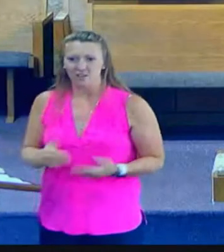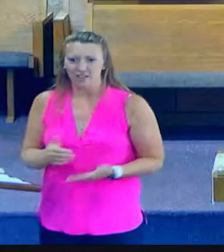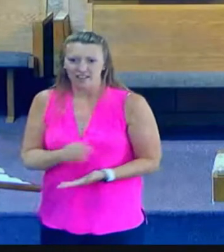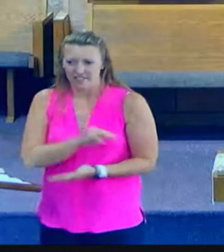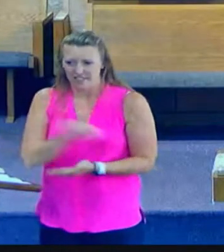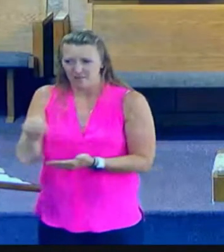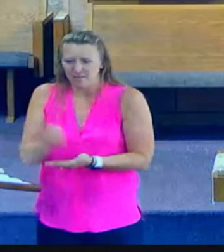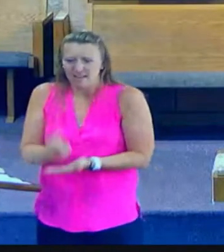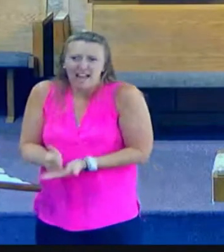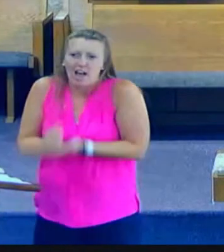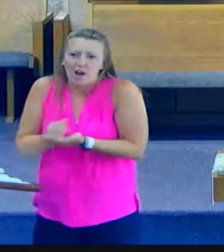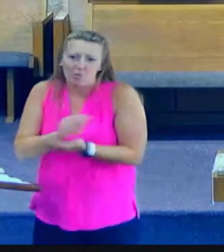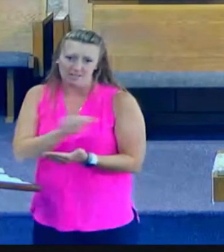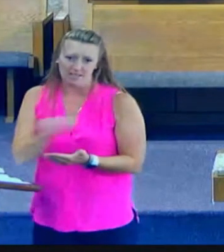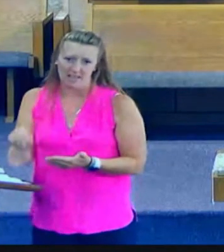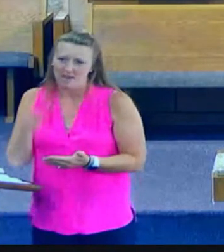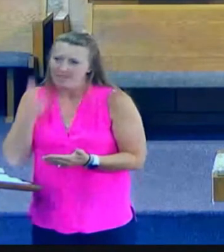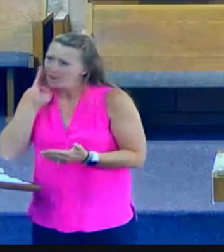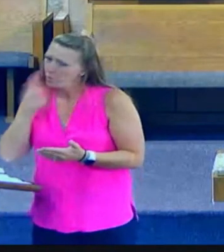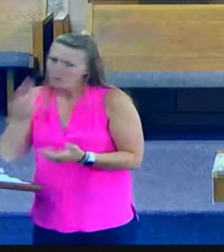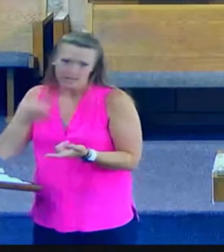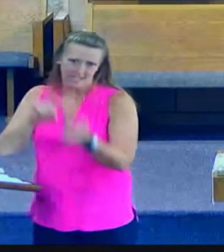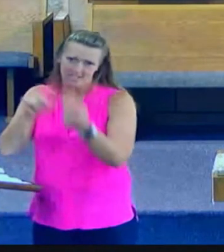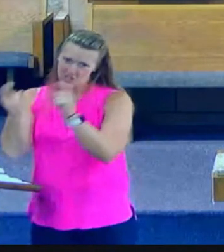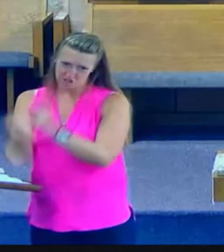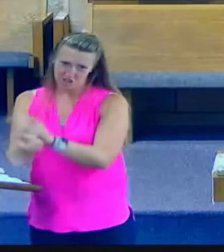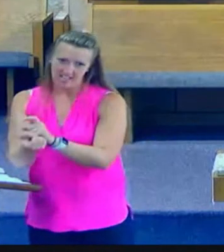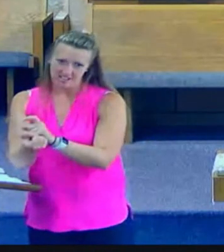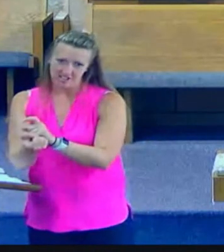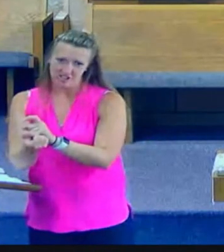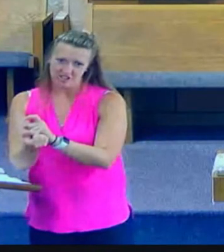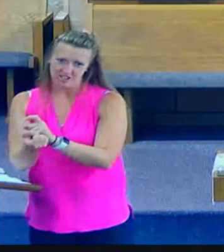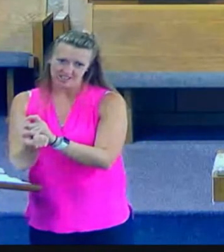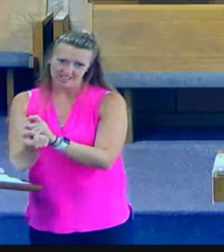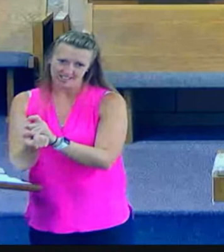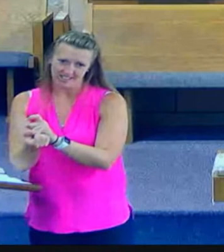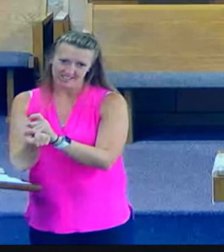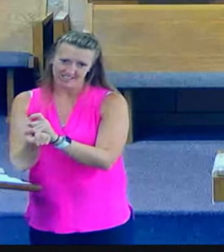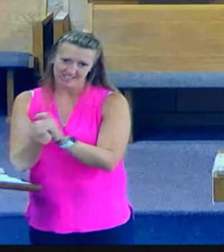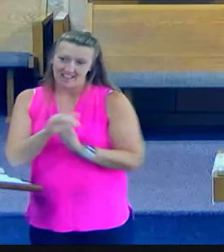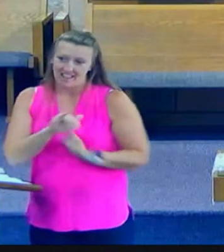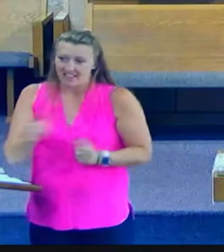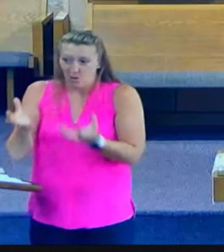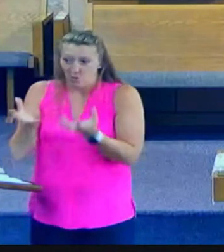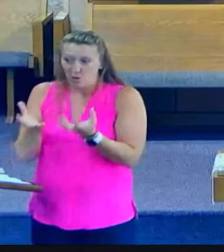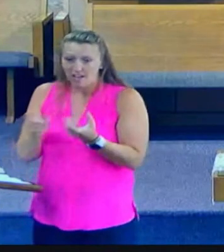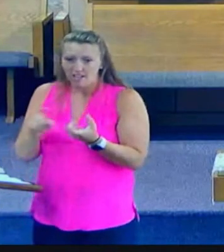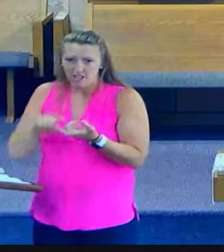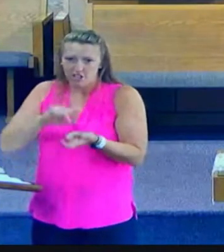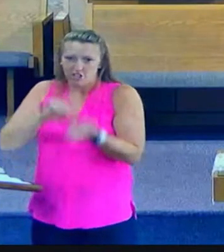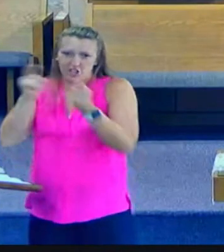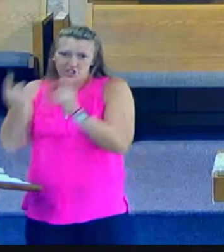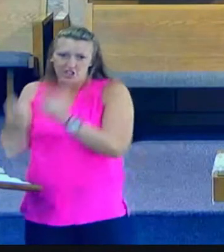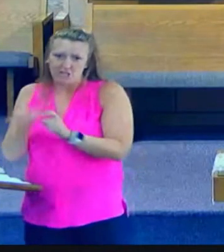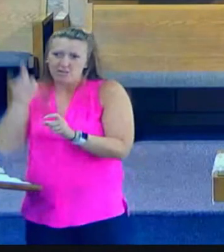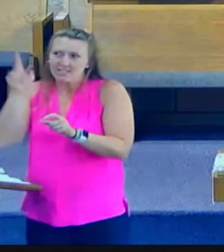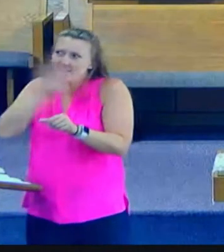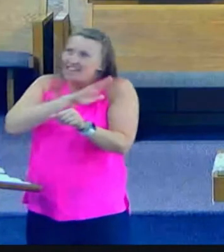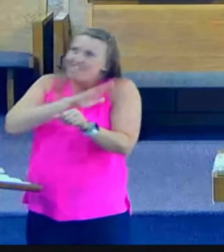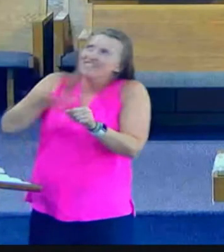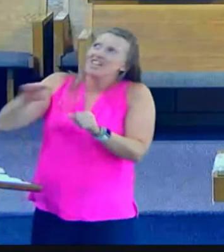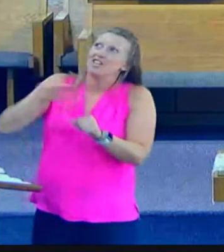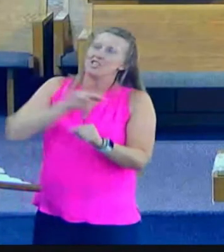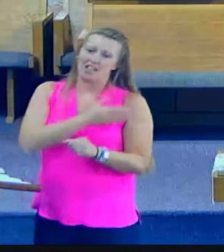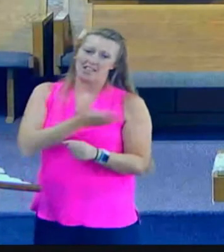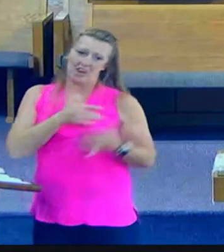world and willing to slide out from underneath them when given the opportunity to respond to the yoke that Jesus